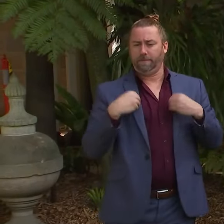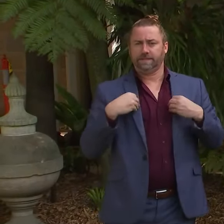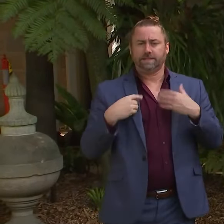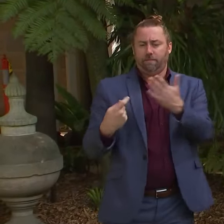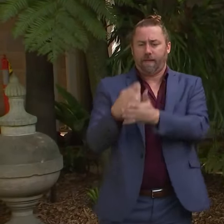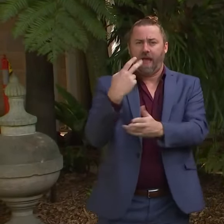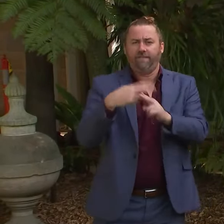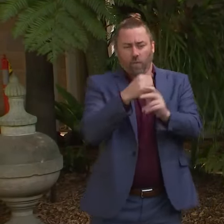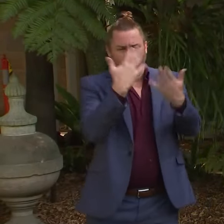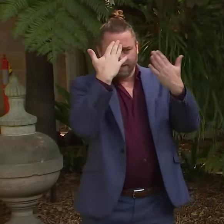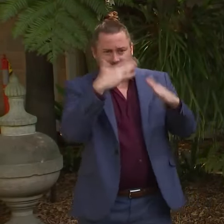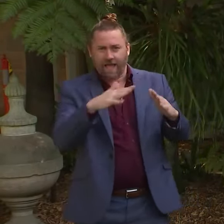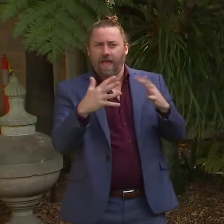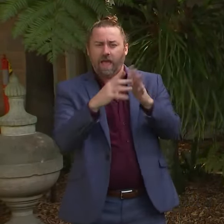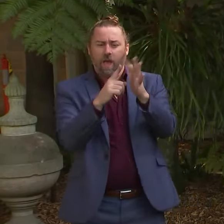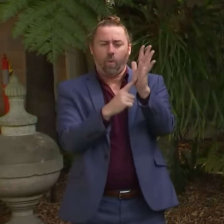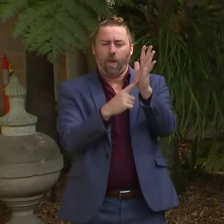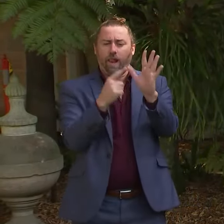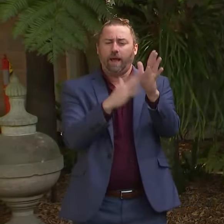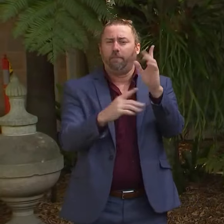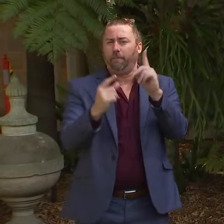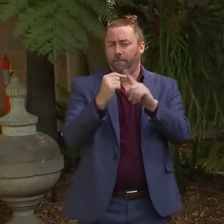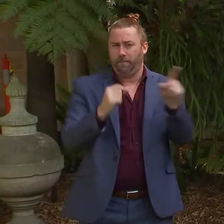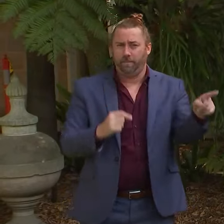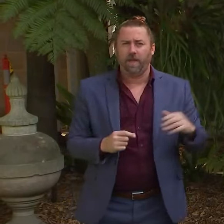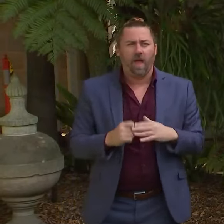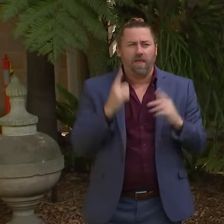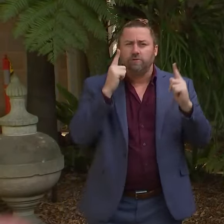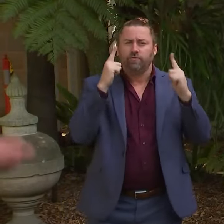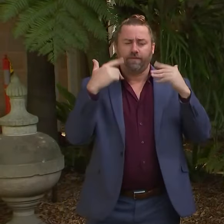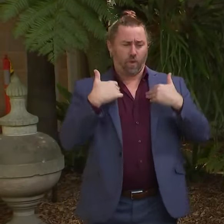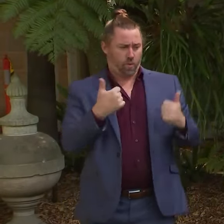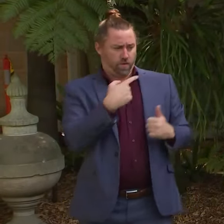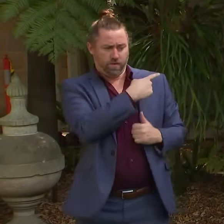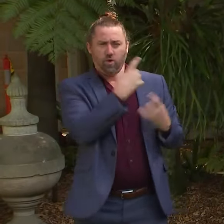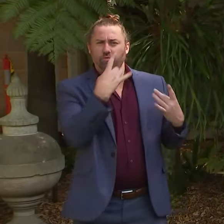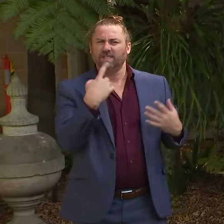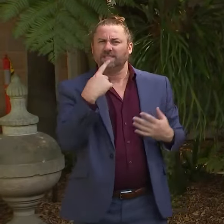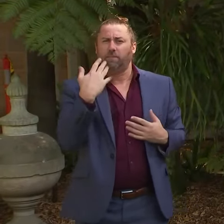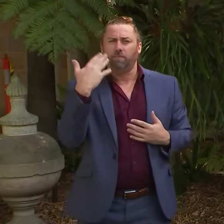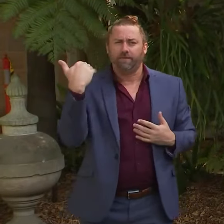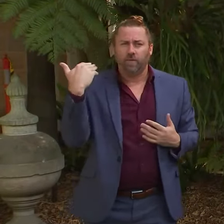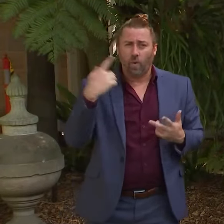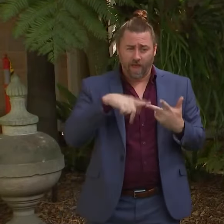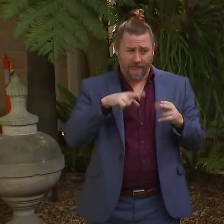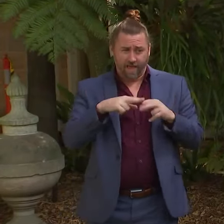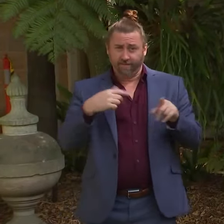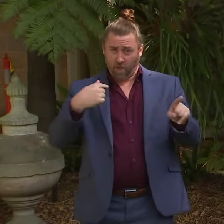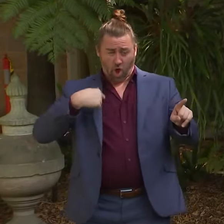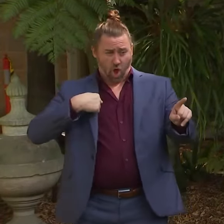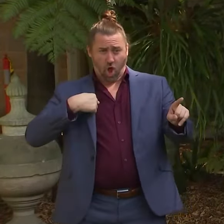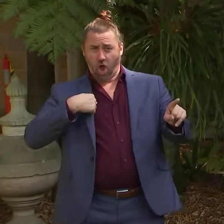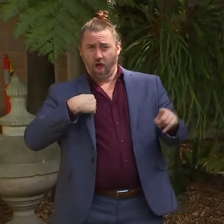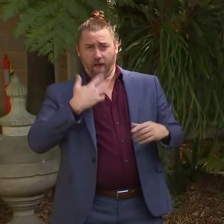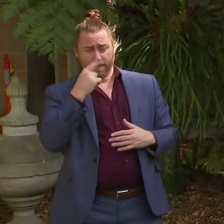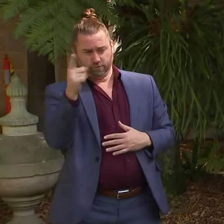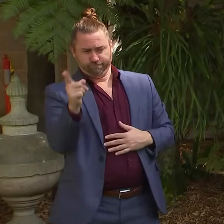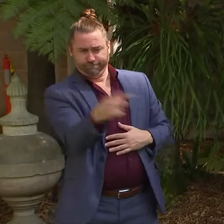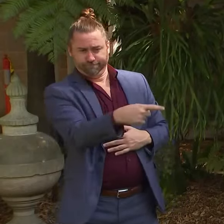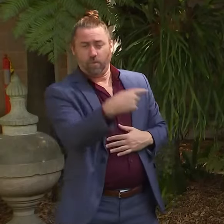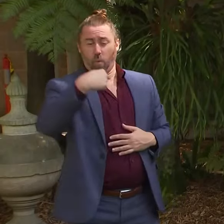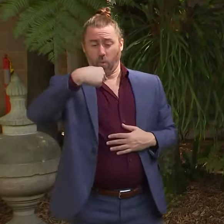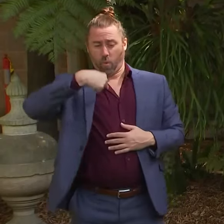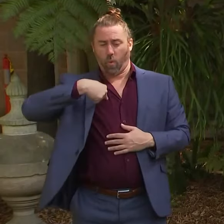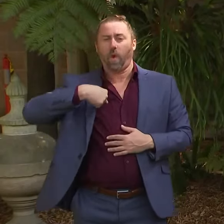And also, and I think the chief health officer has said this previously in situations where we require them, we put them in there ourselves and